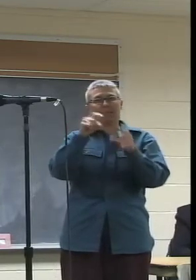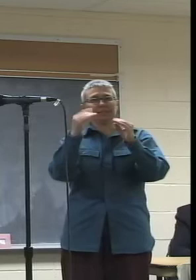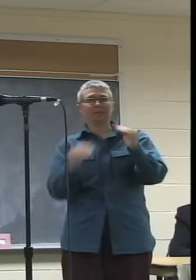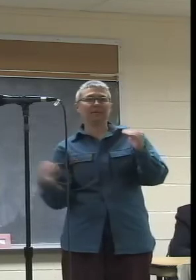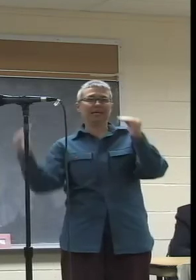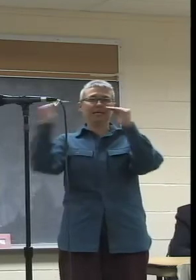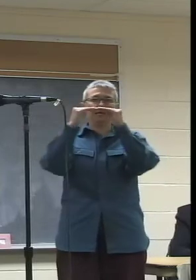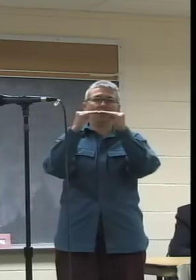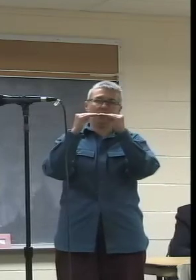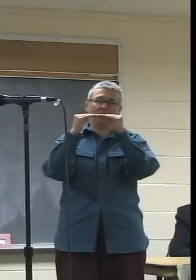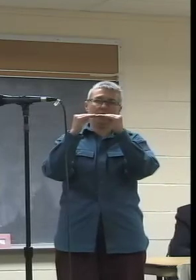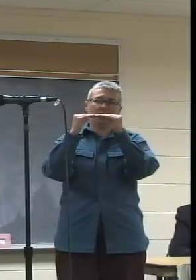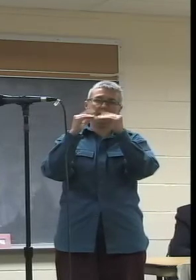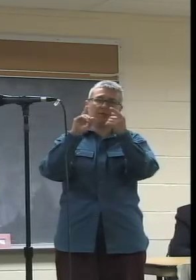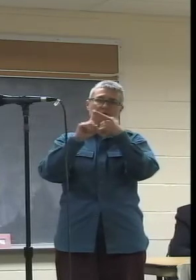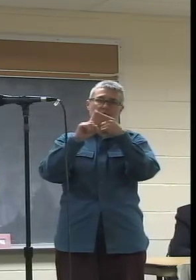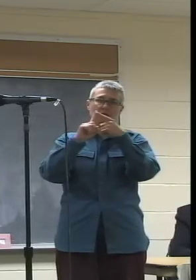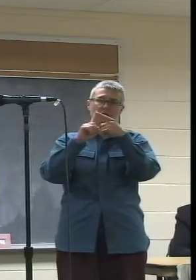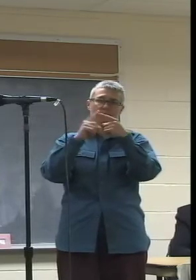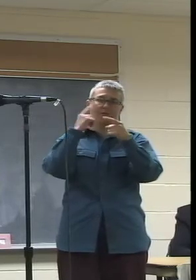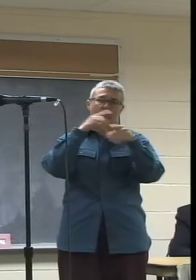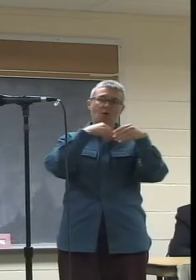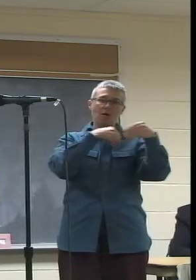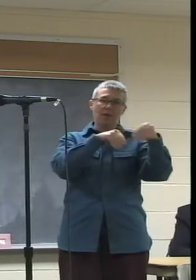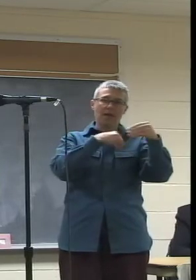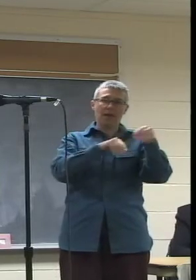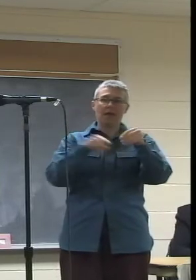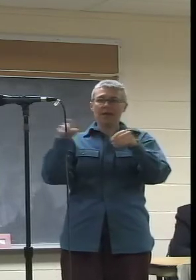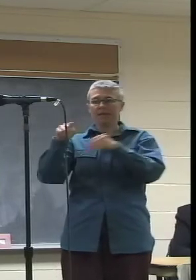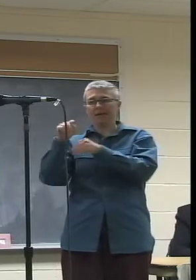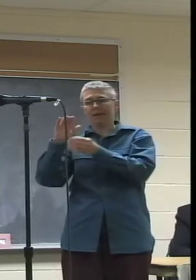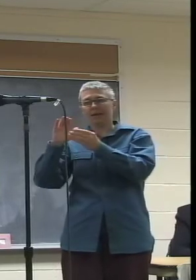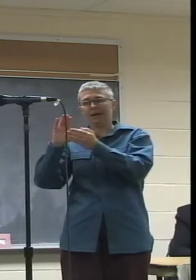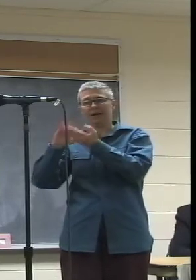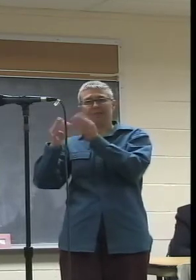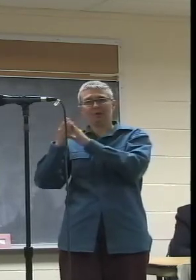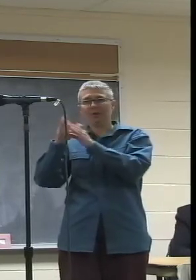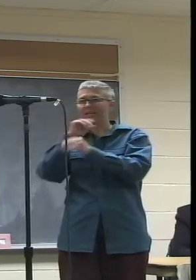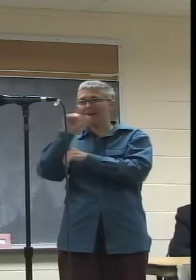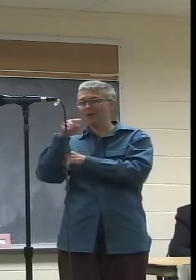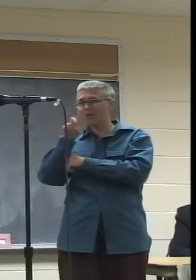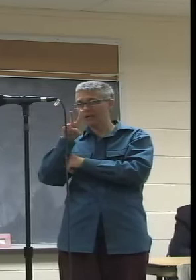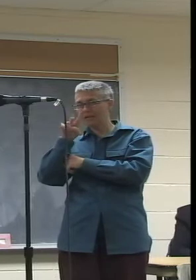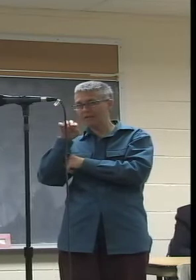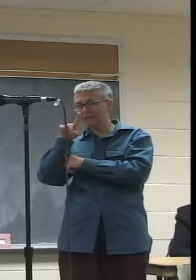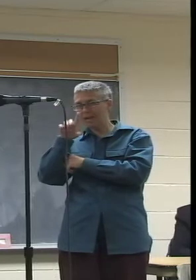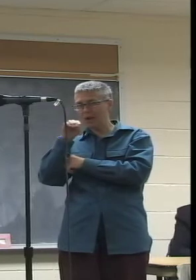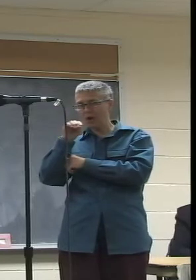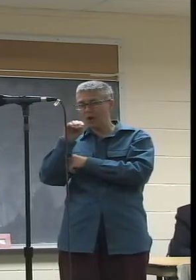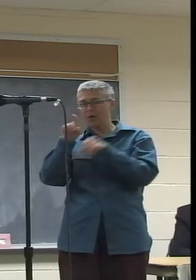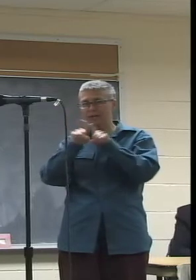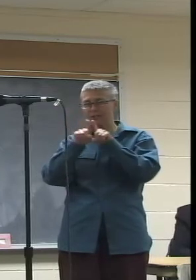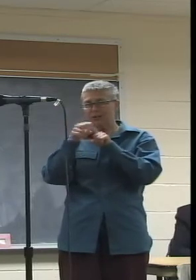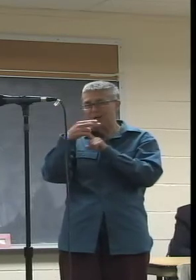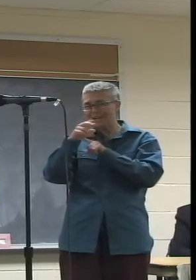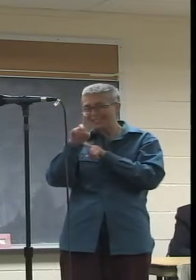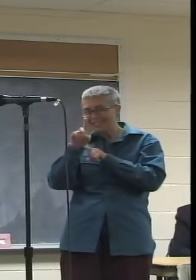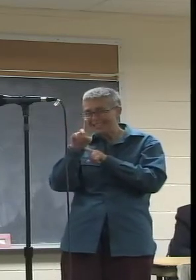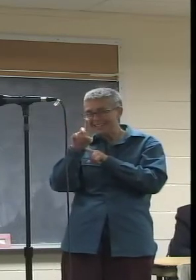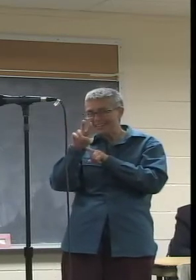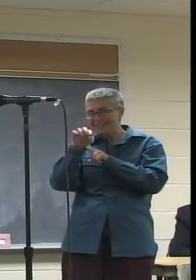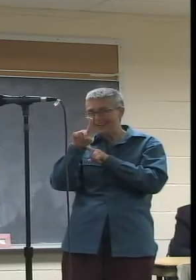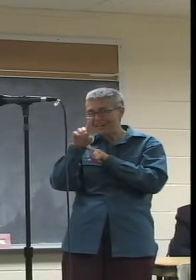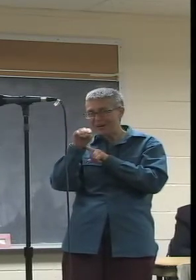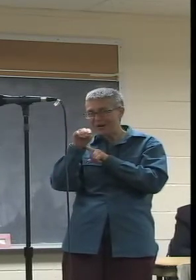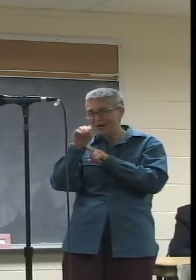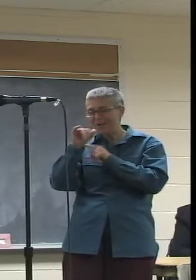commercial programming. Again, as many people have pointed out, in that regard, it's not just video that's the language of the modern age. It's HD video. And